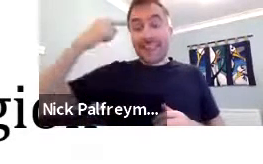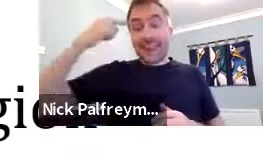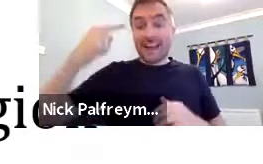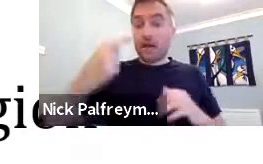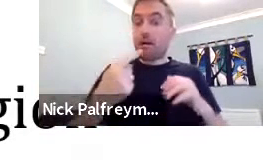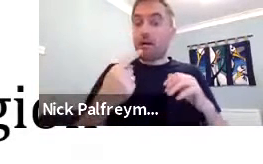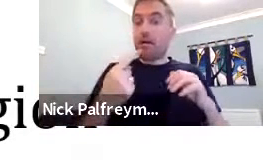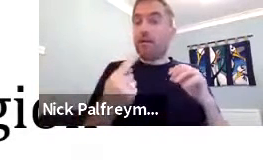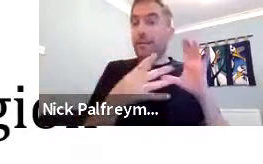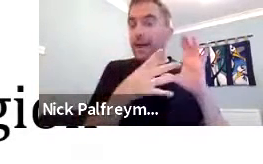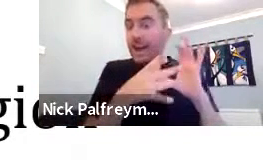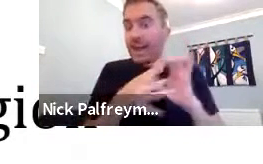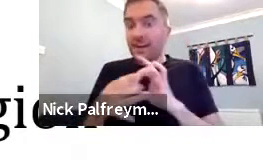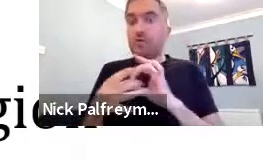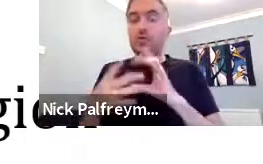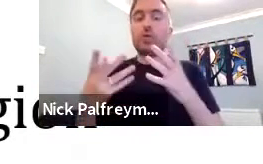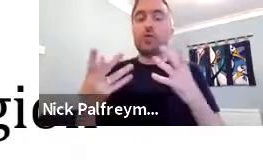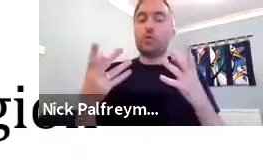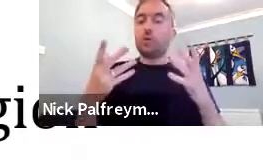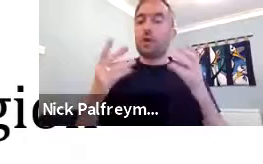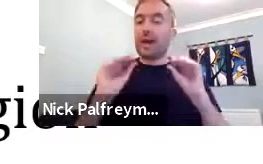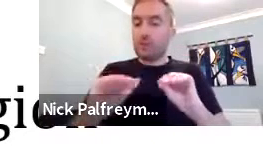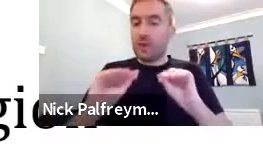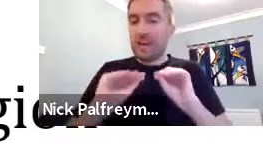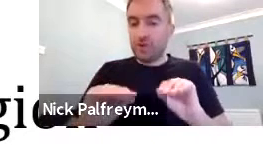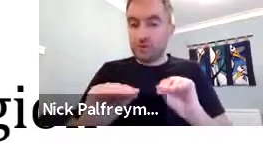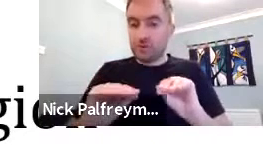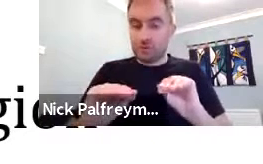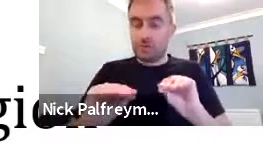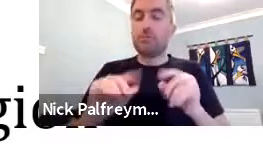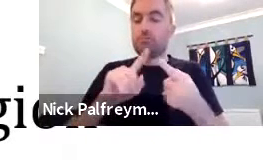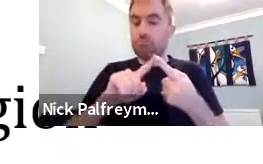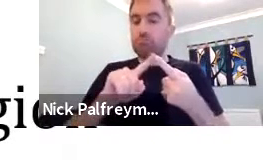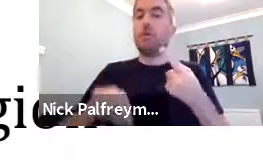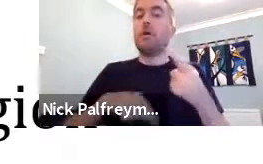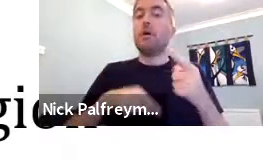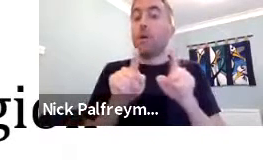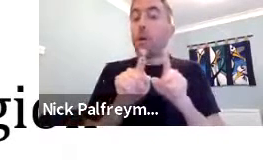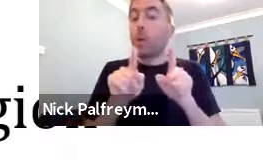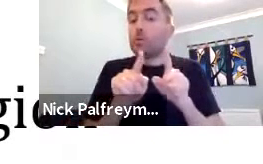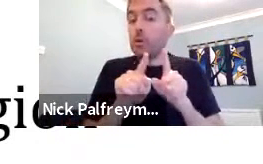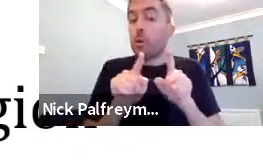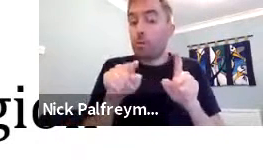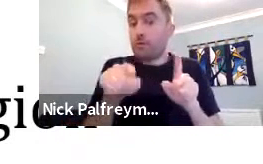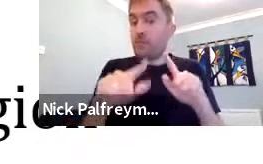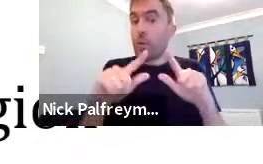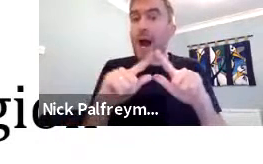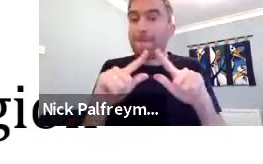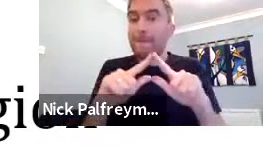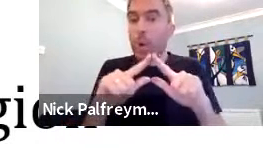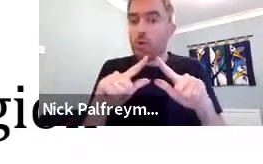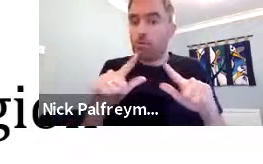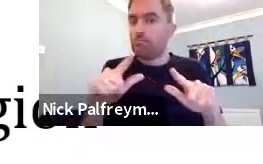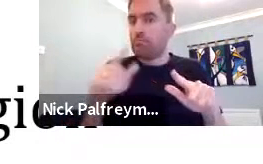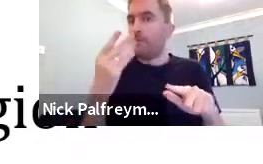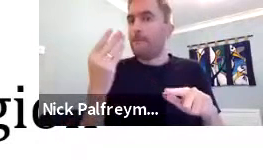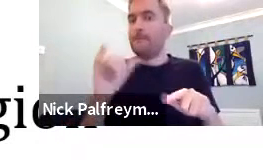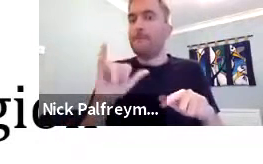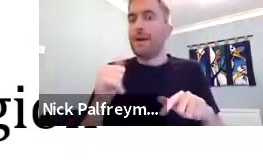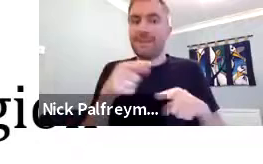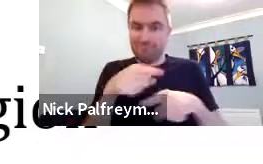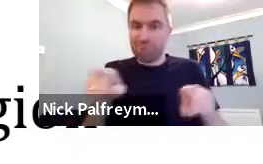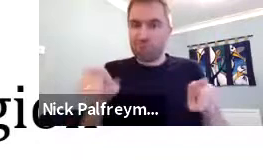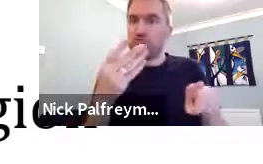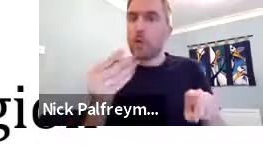And the reason for that, I think, is linked to education, primarily. But